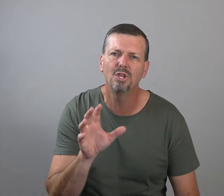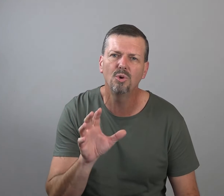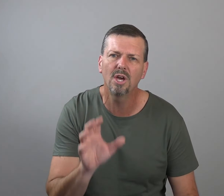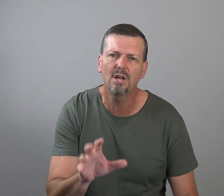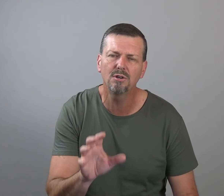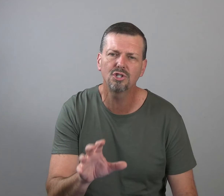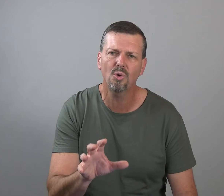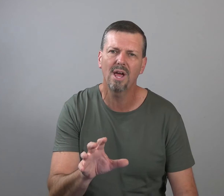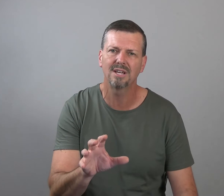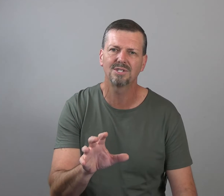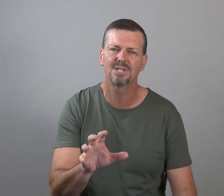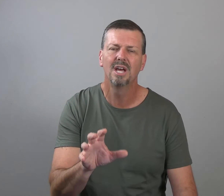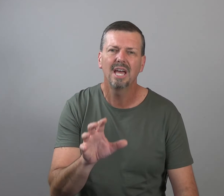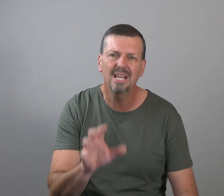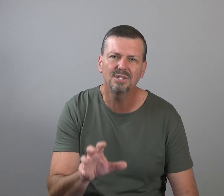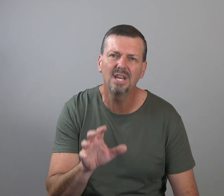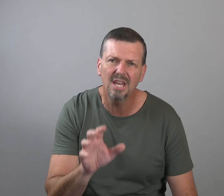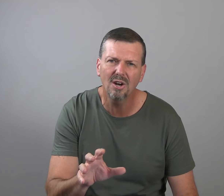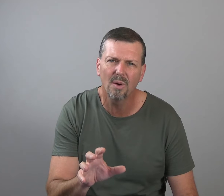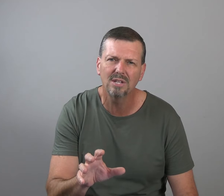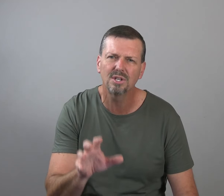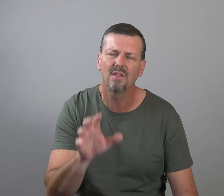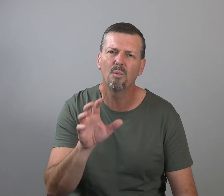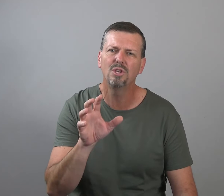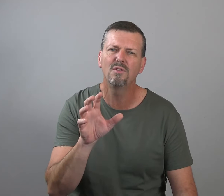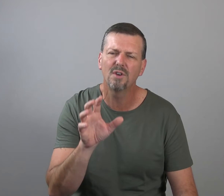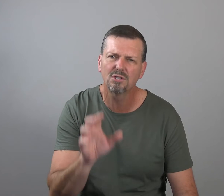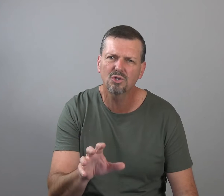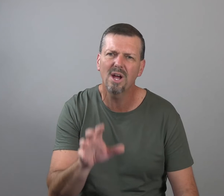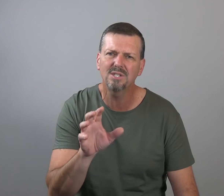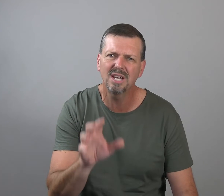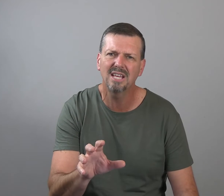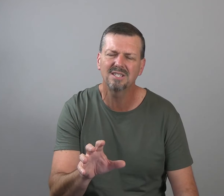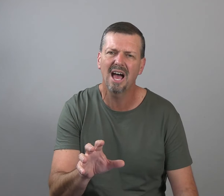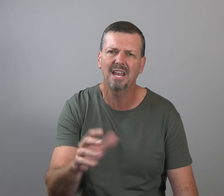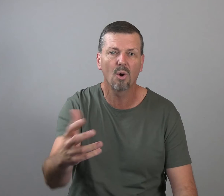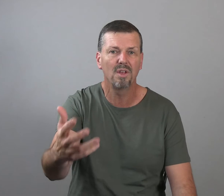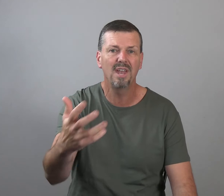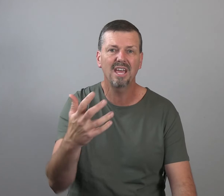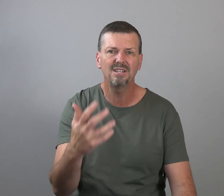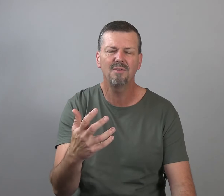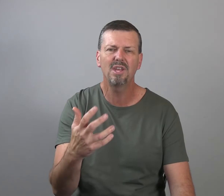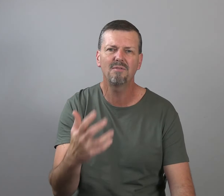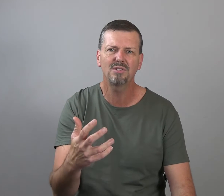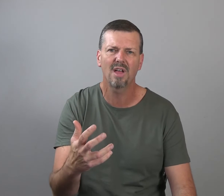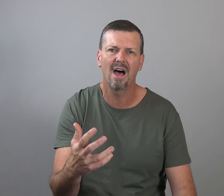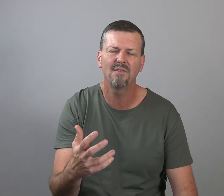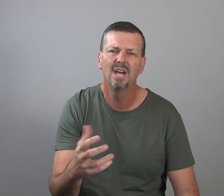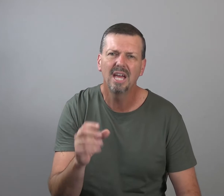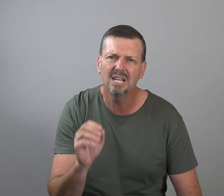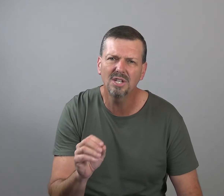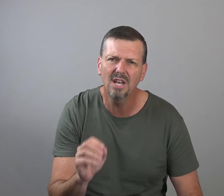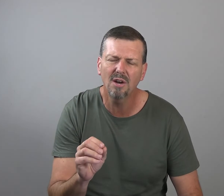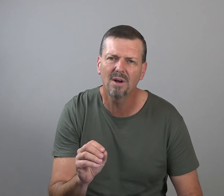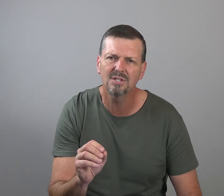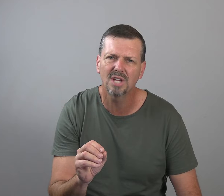when you get under stress, isn't it interesting that when you feel stress and anxiety or the negativity of this life, isn't it interesting